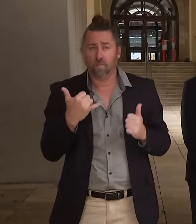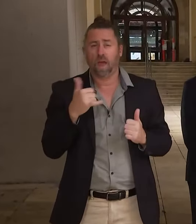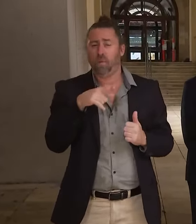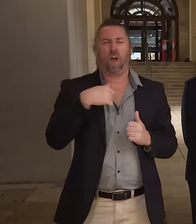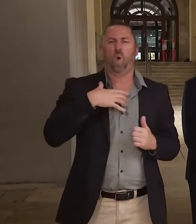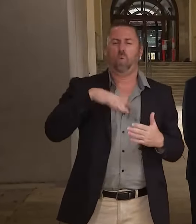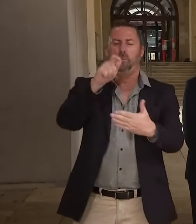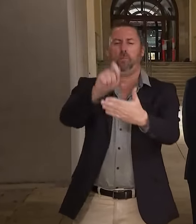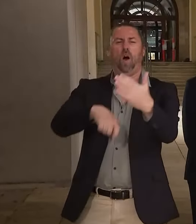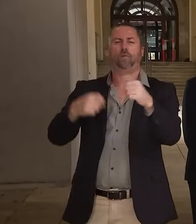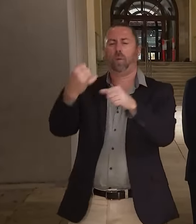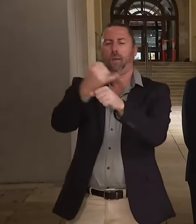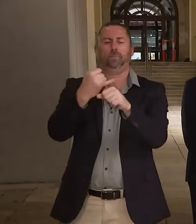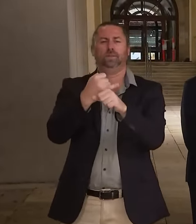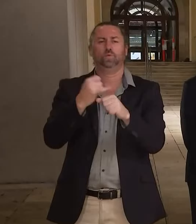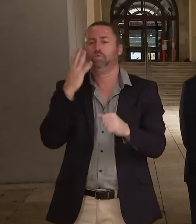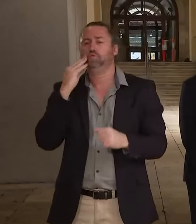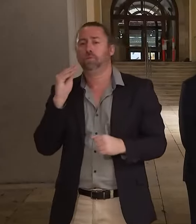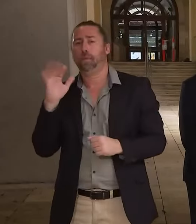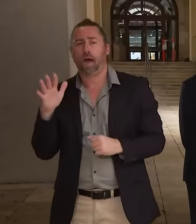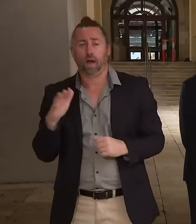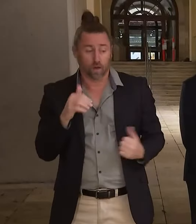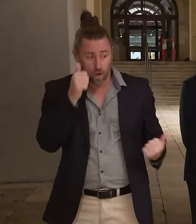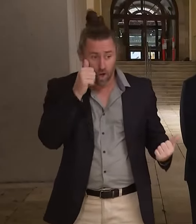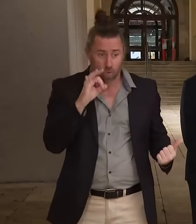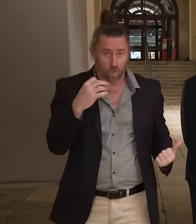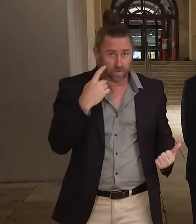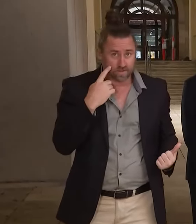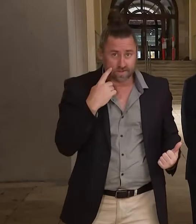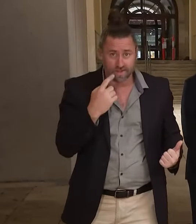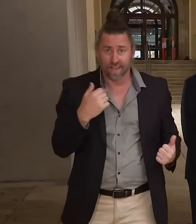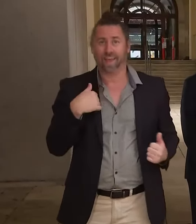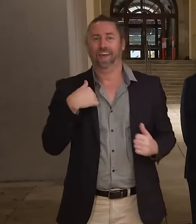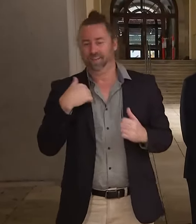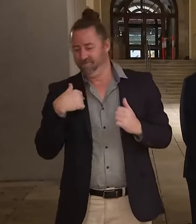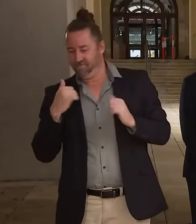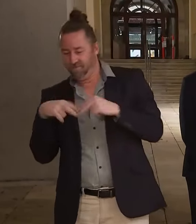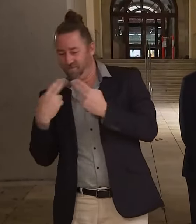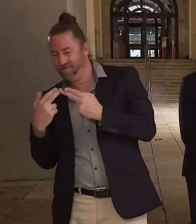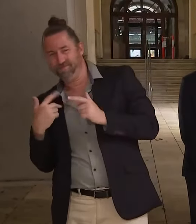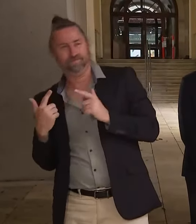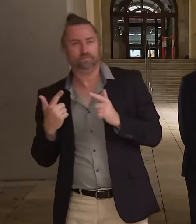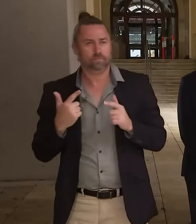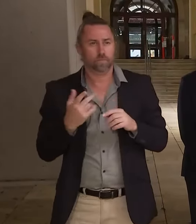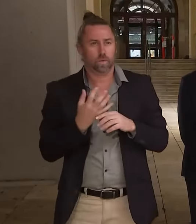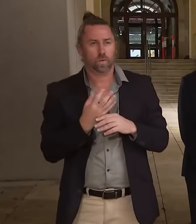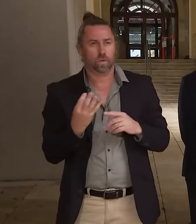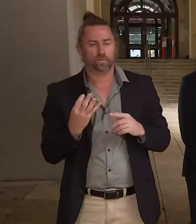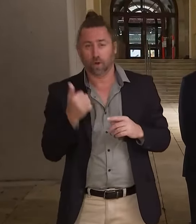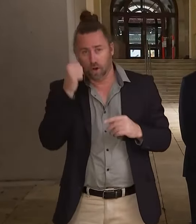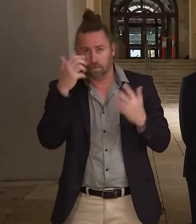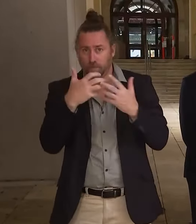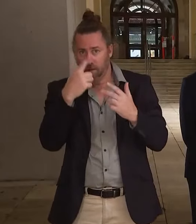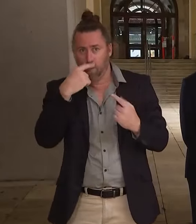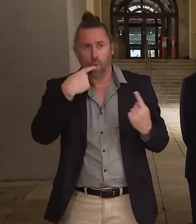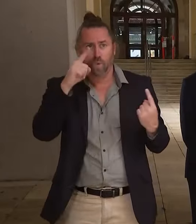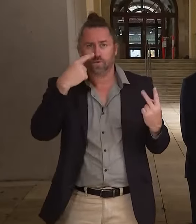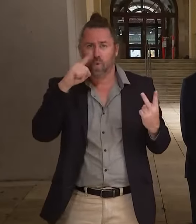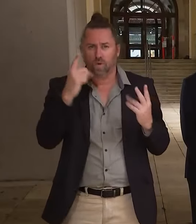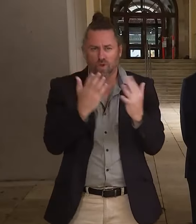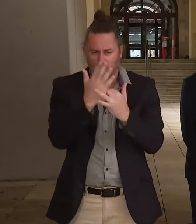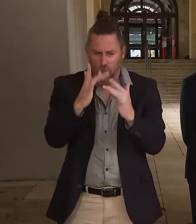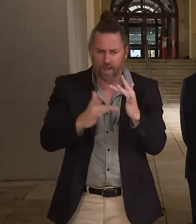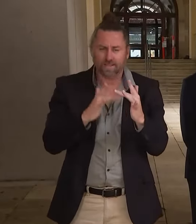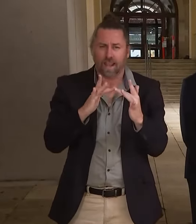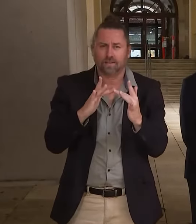to the council? It's a challenge. You know, I know a lot of people ordering them online at the moment. I know